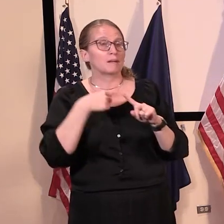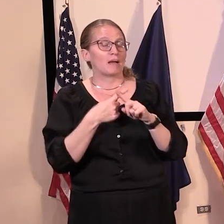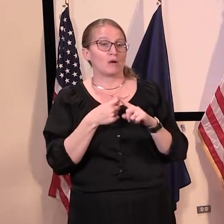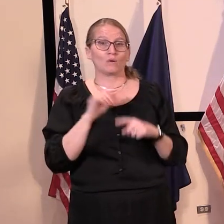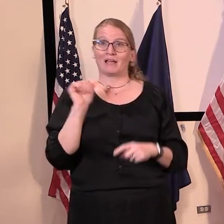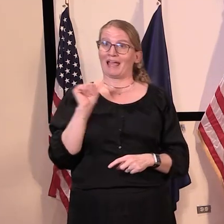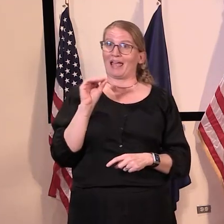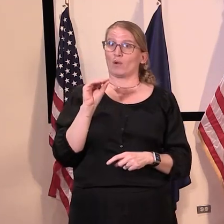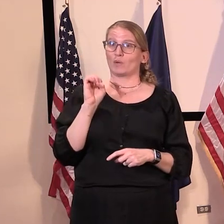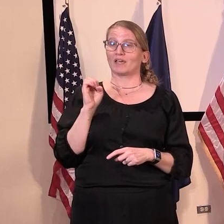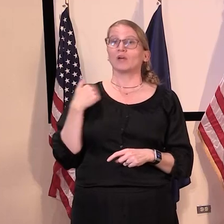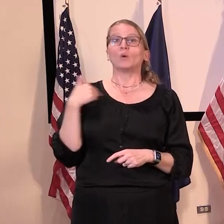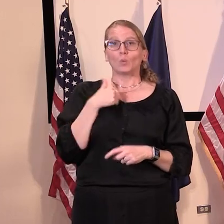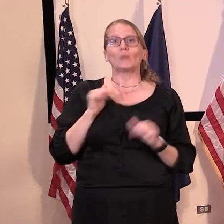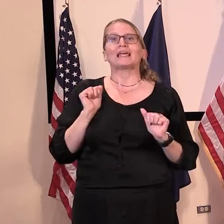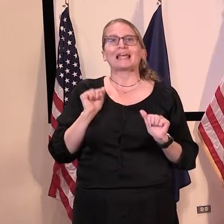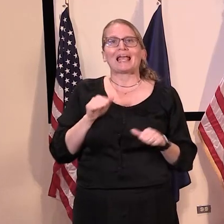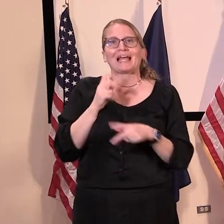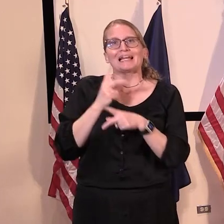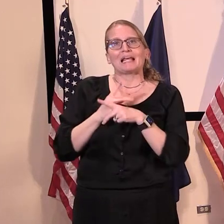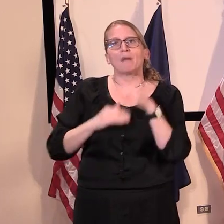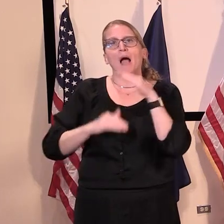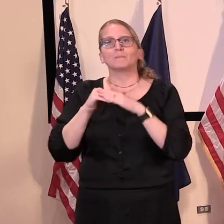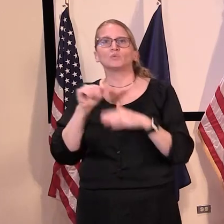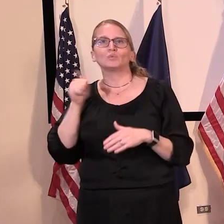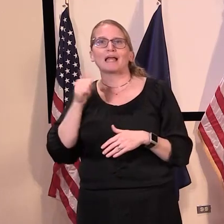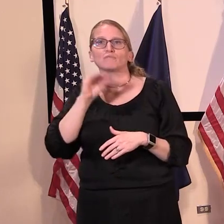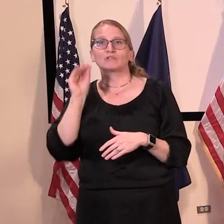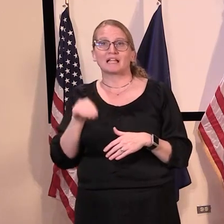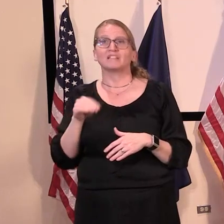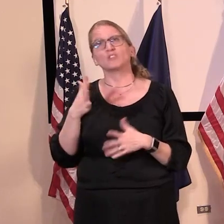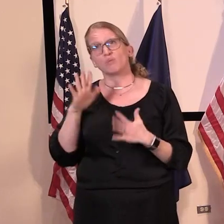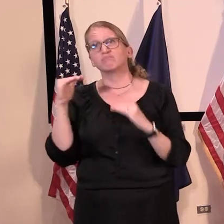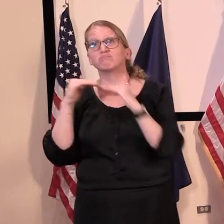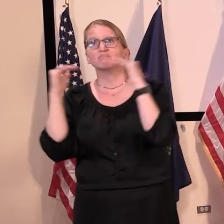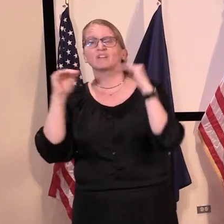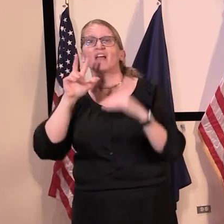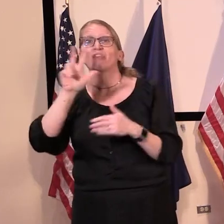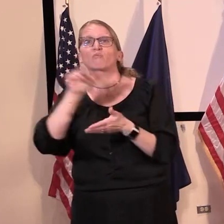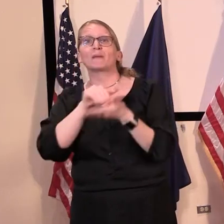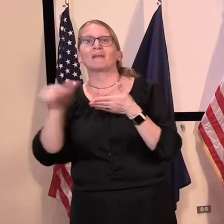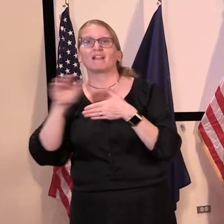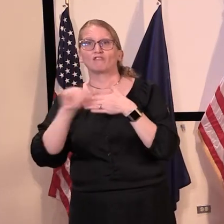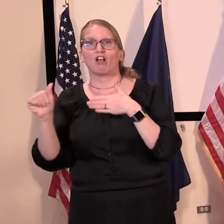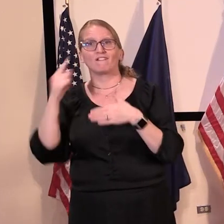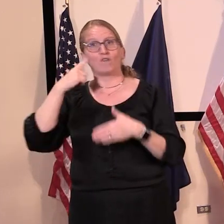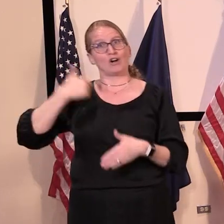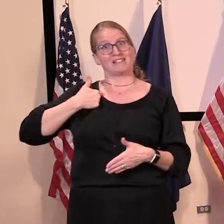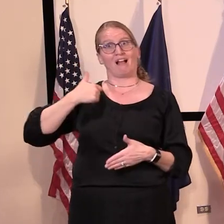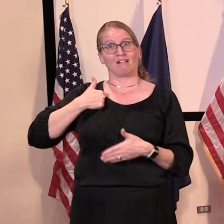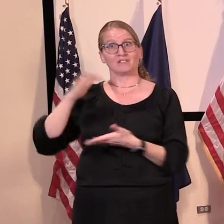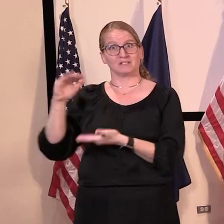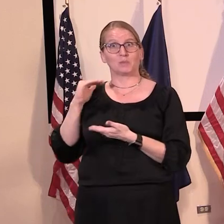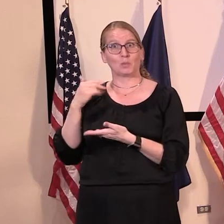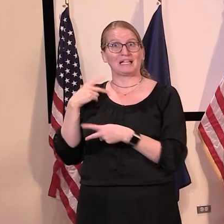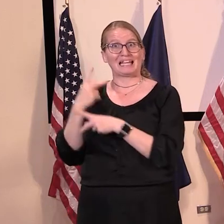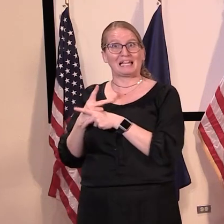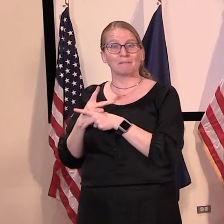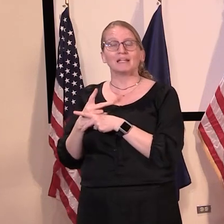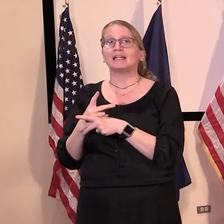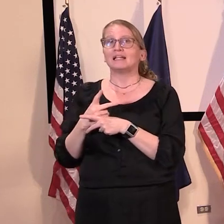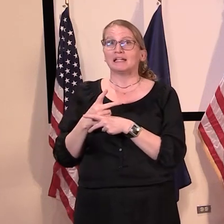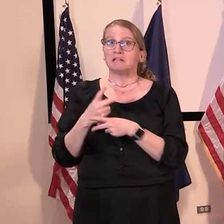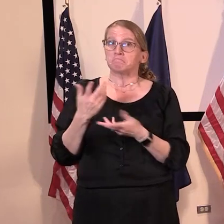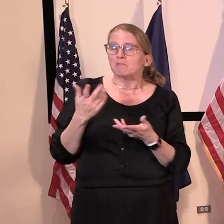to reserve up to 10%, uh, approximately $3 million. Um, yes, uh, we haven't decided, uh, how much we're going to